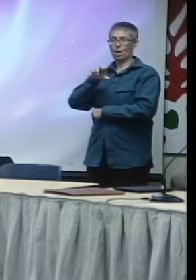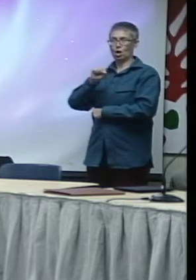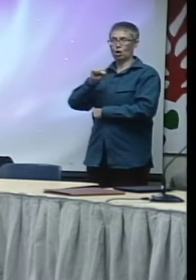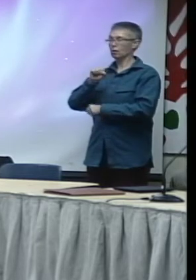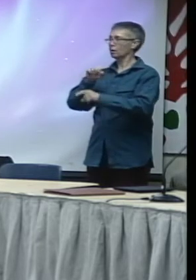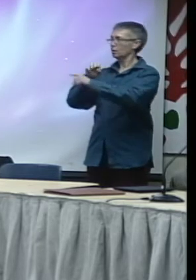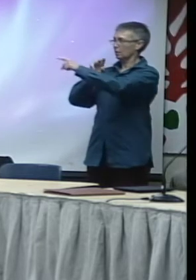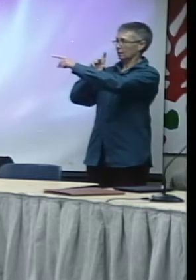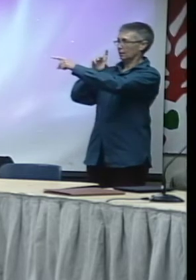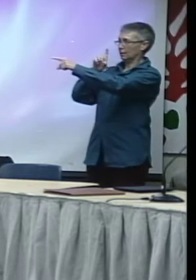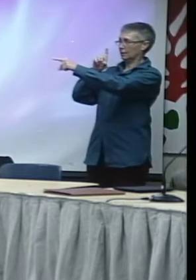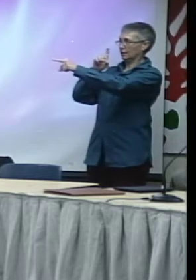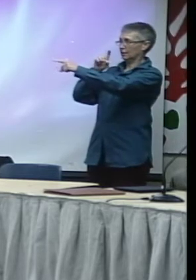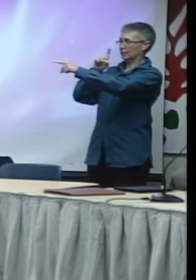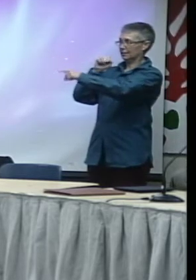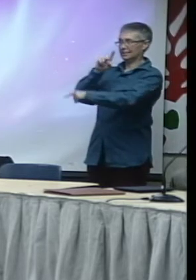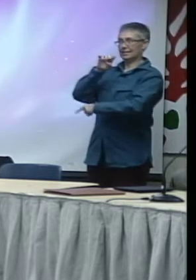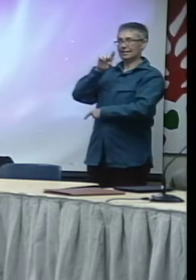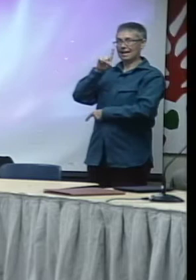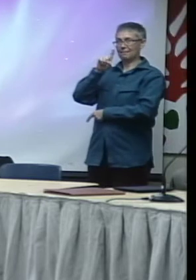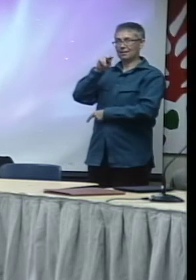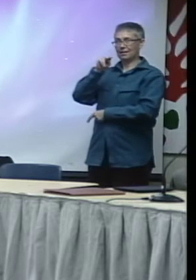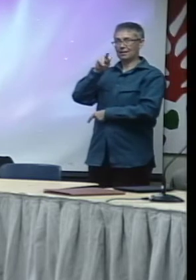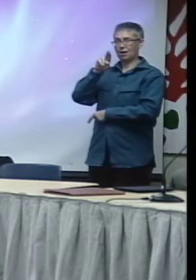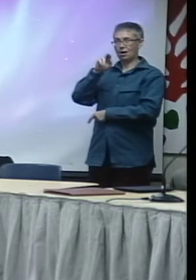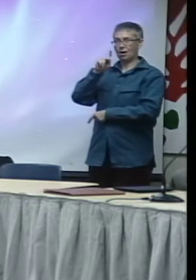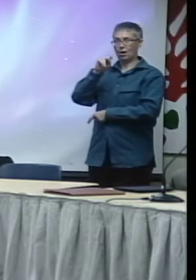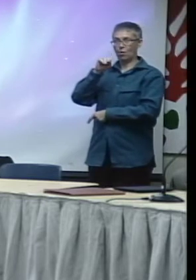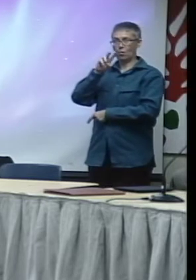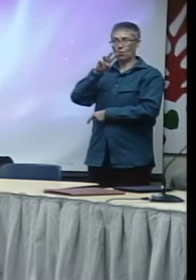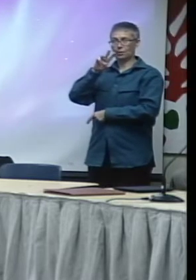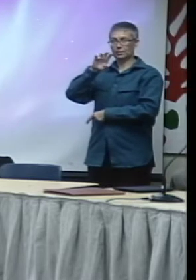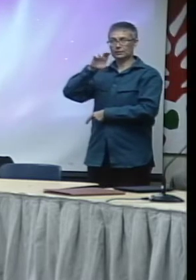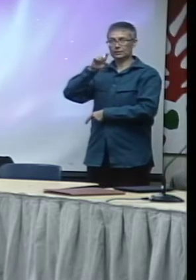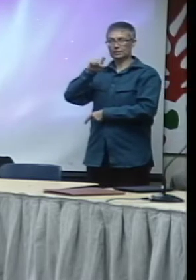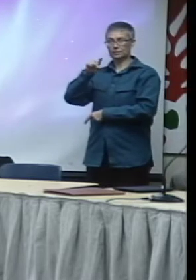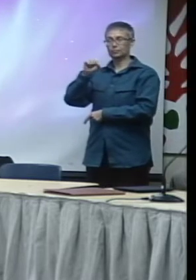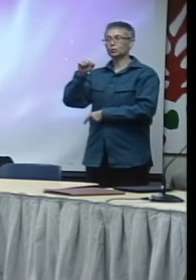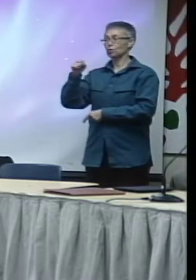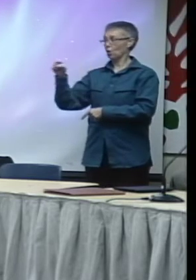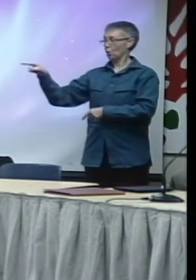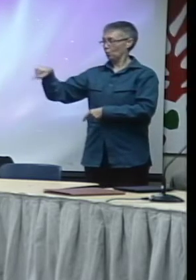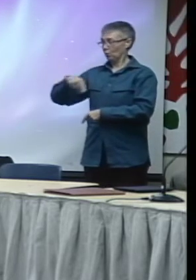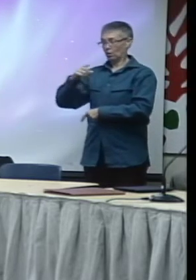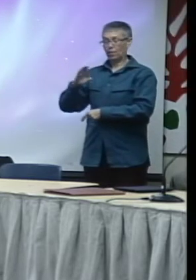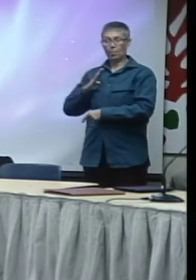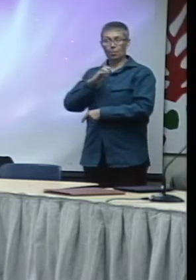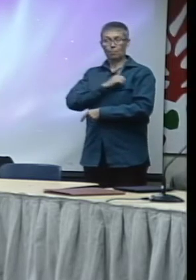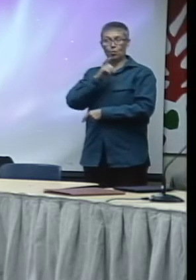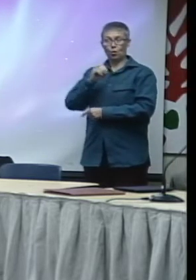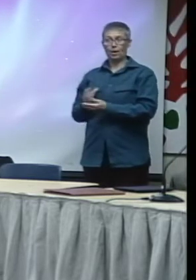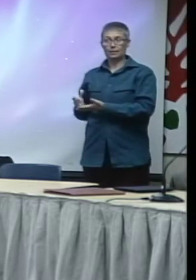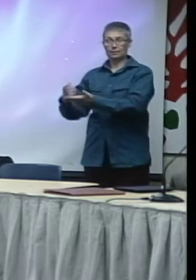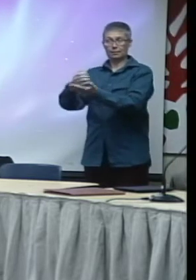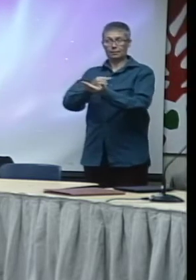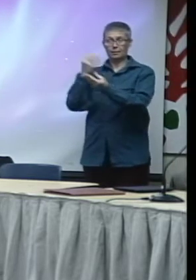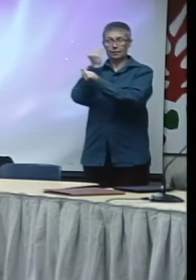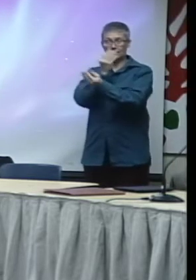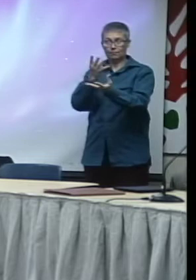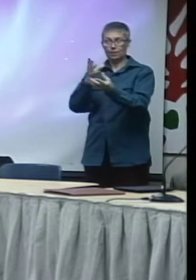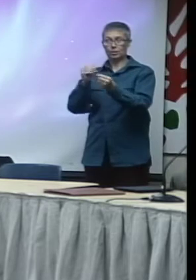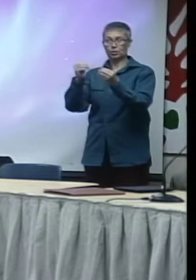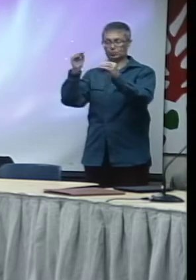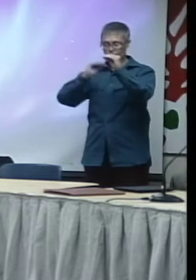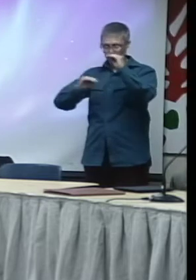The cable board has been delegated the task of gathering information for and transmitting information to Mayor Narciewicz.